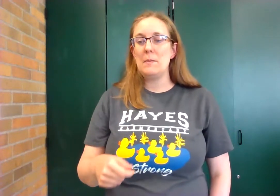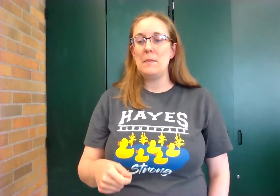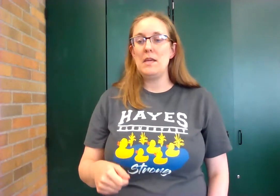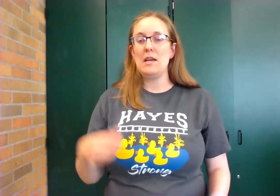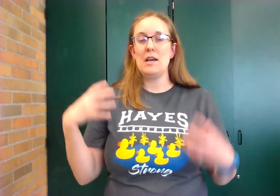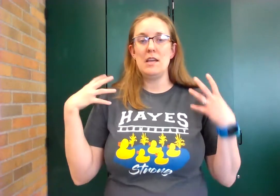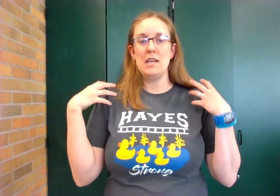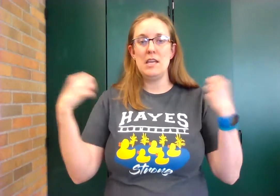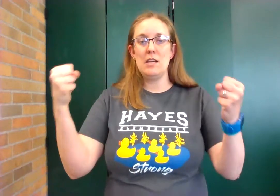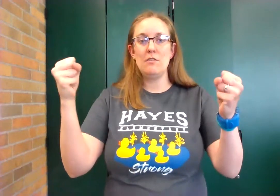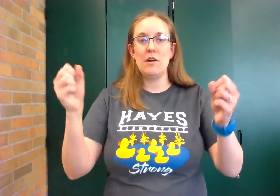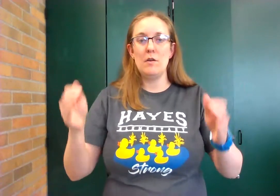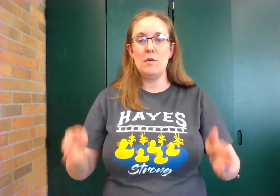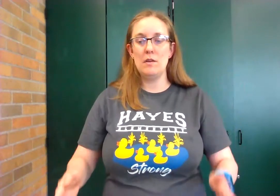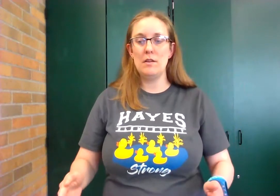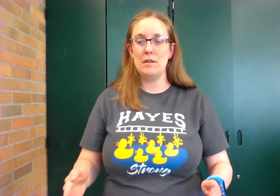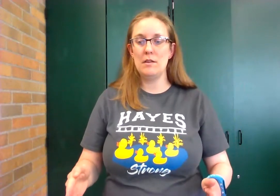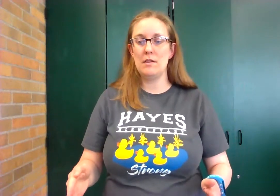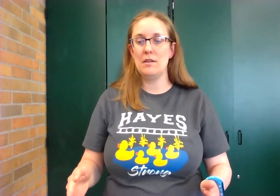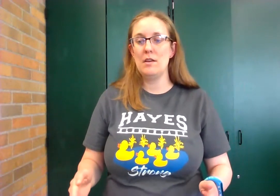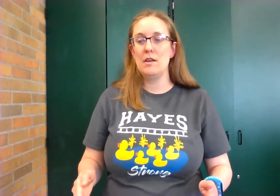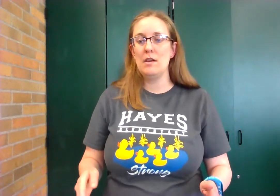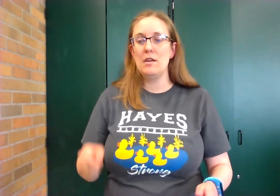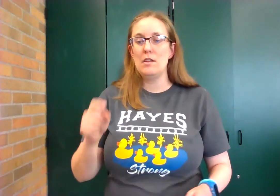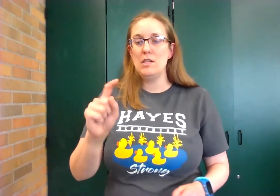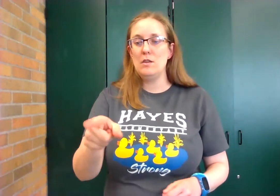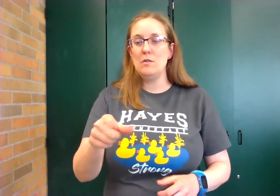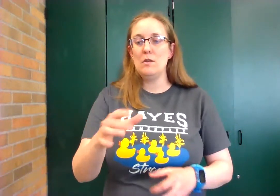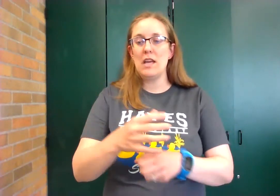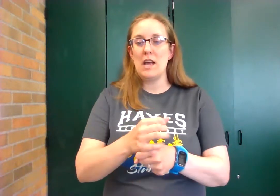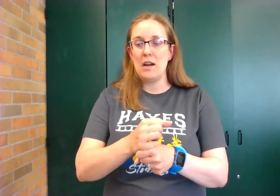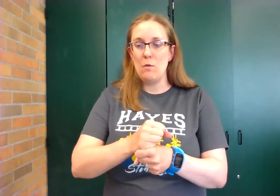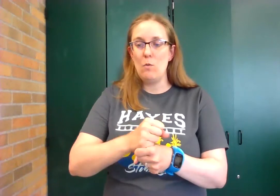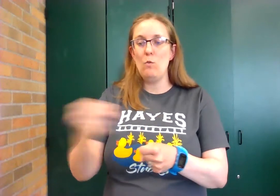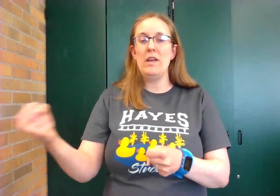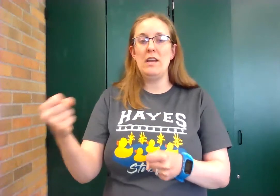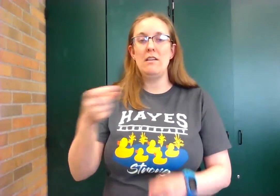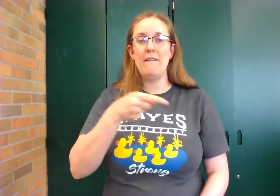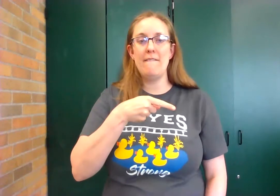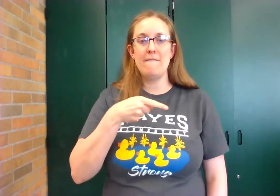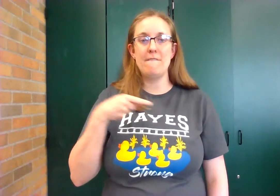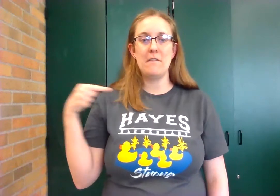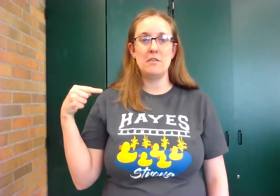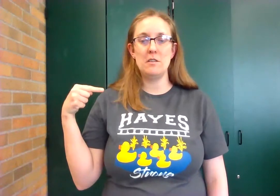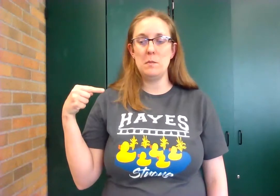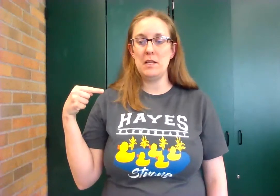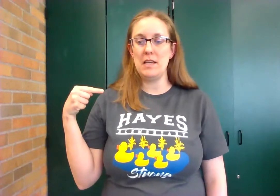be a hero you can win first place